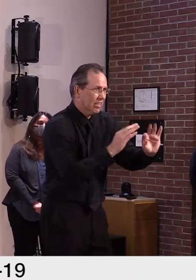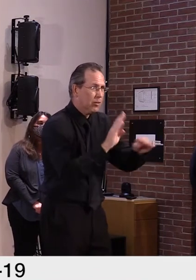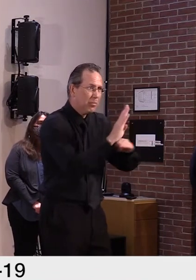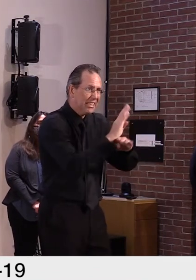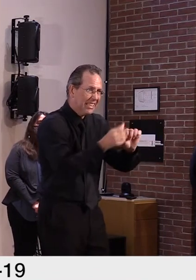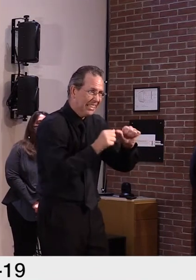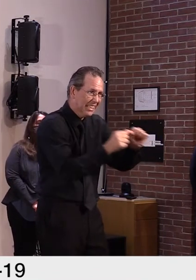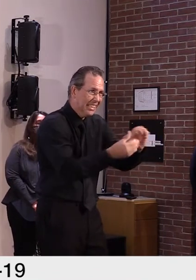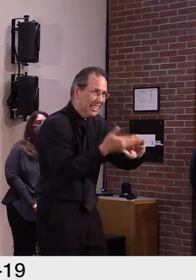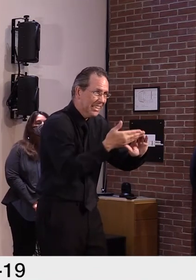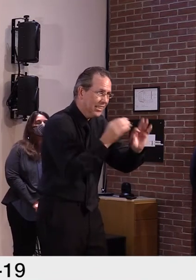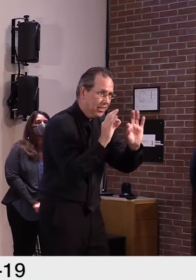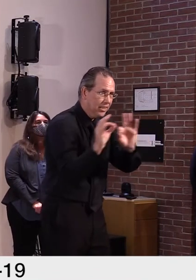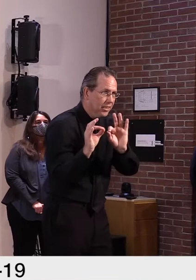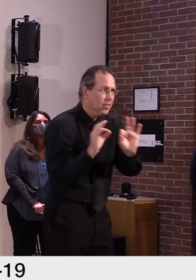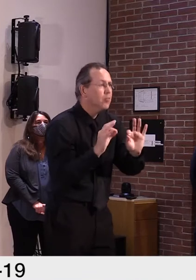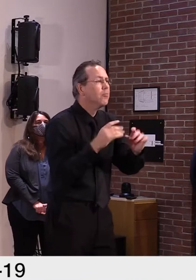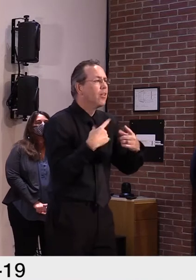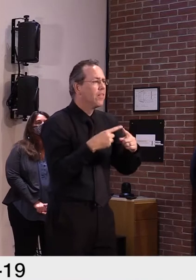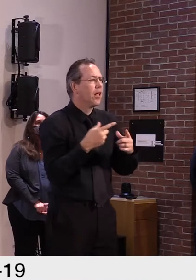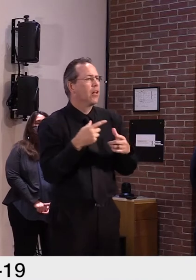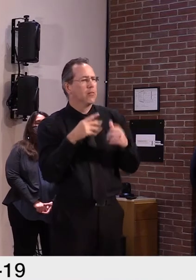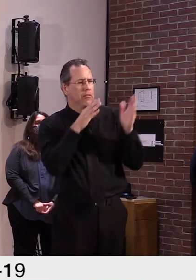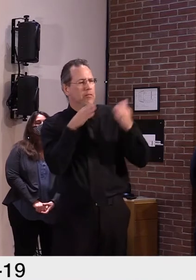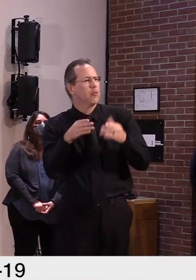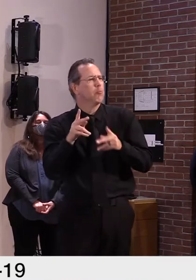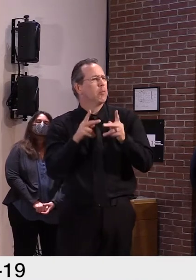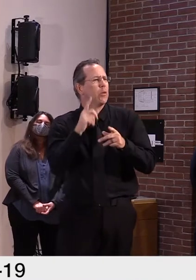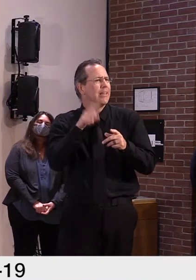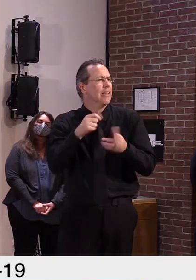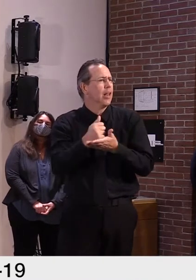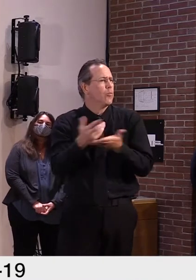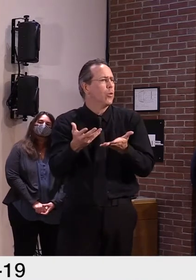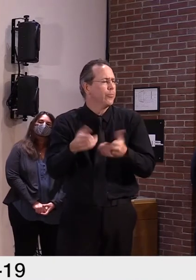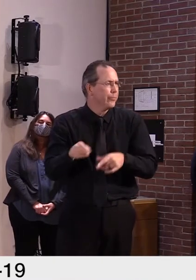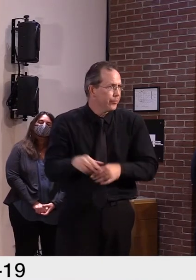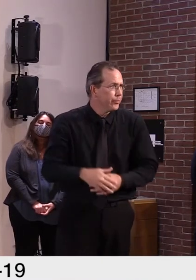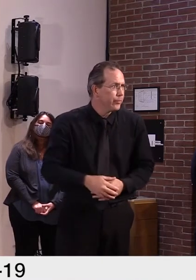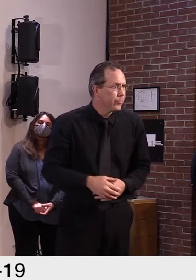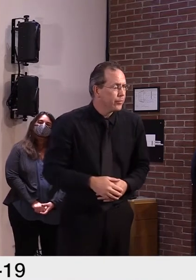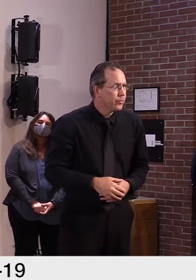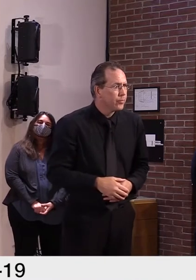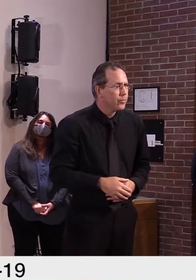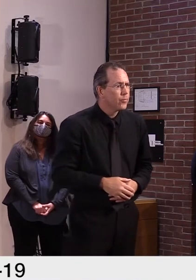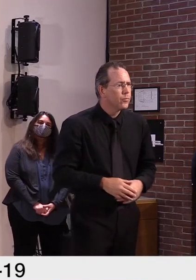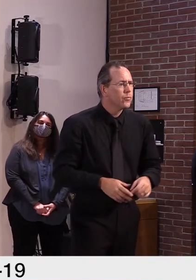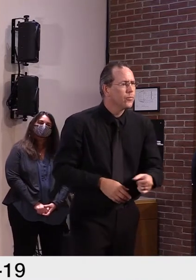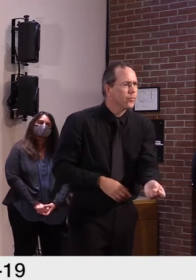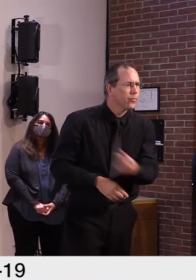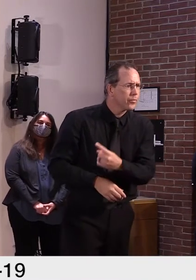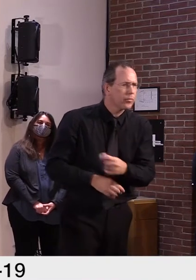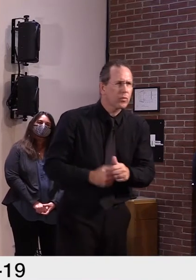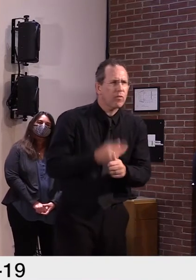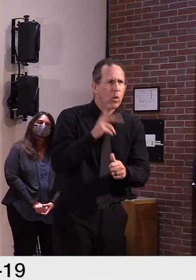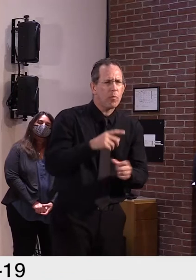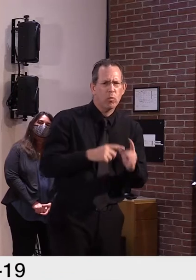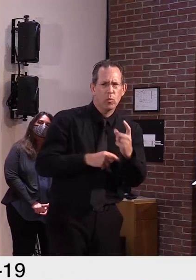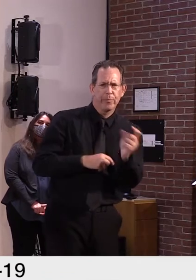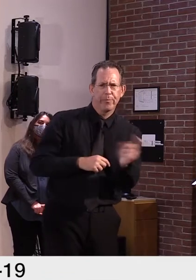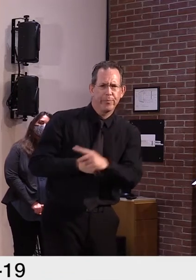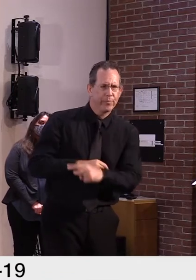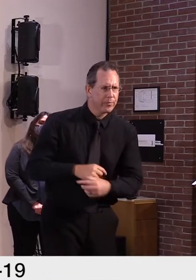Thank you, Governor. Governor, on just one follow-up, you said that you thought that the figures were skewed.